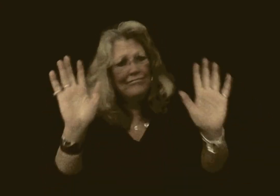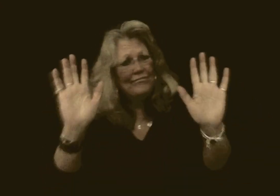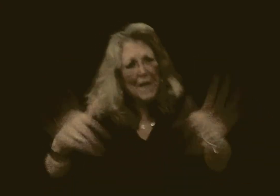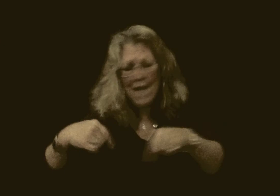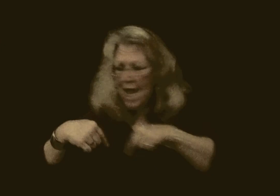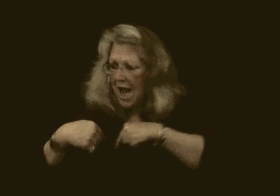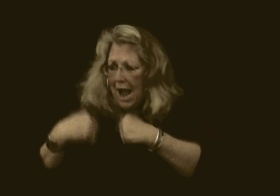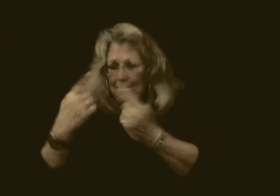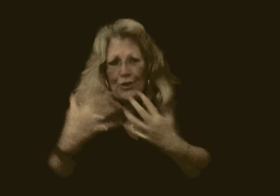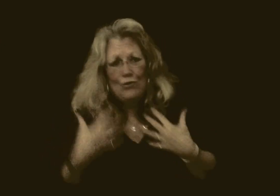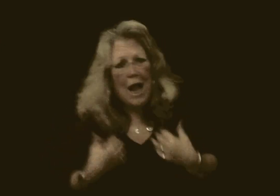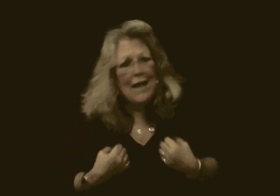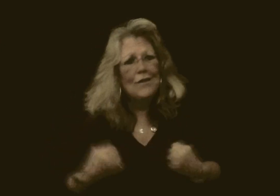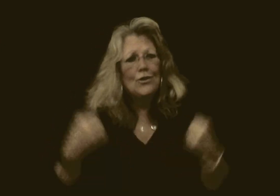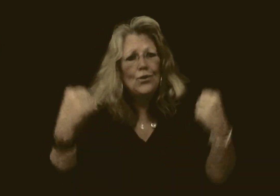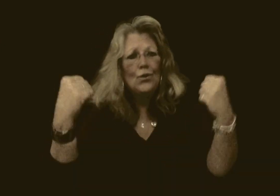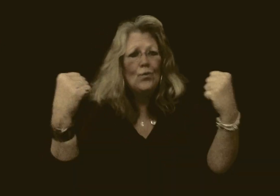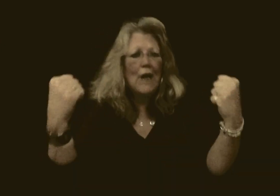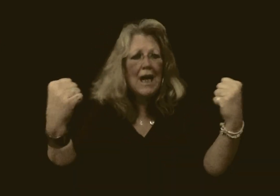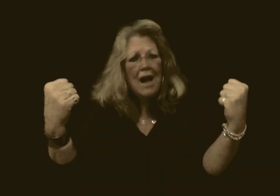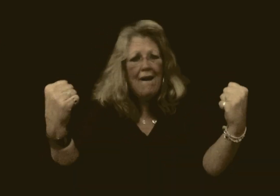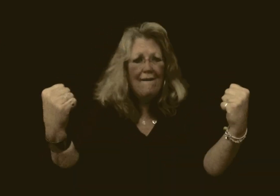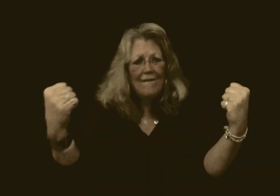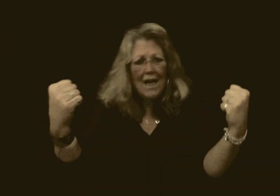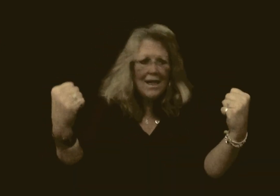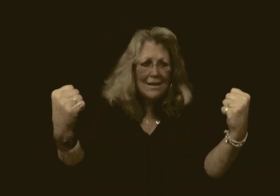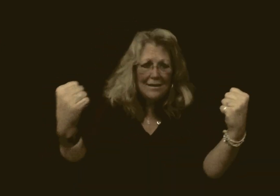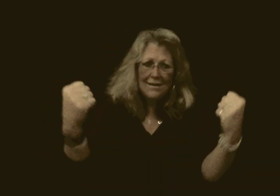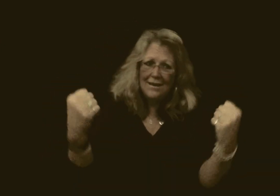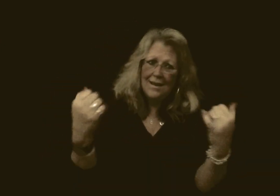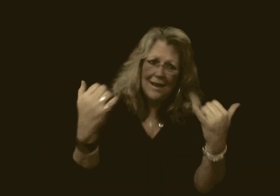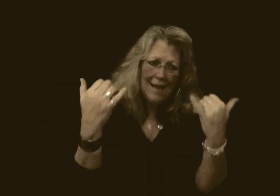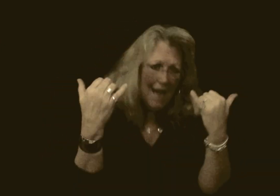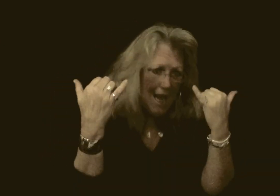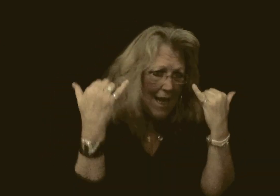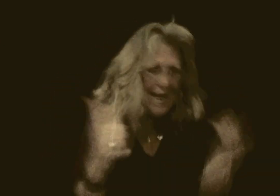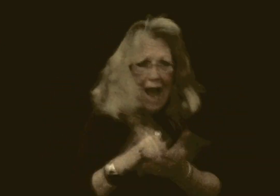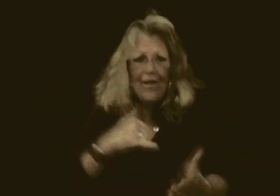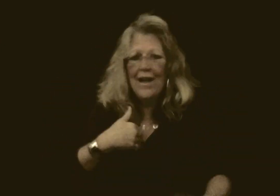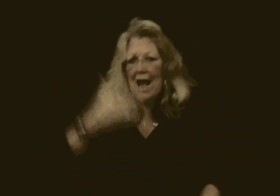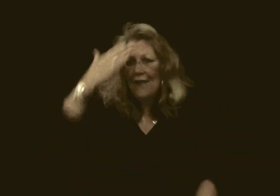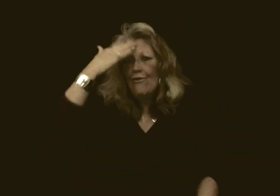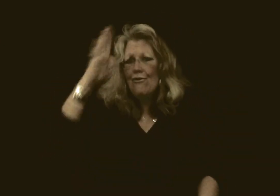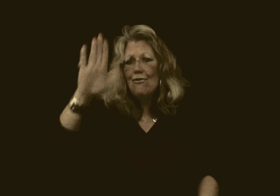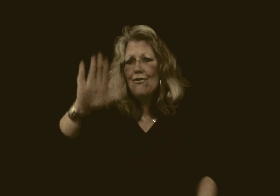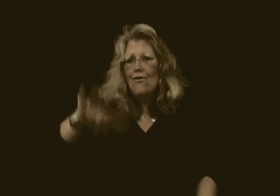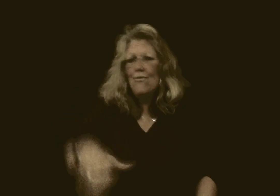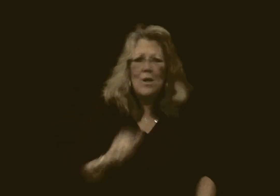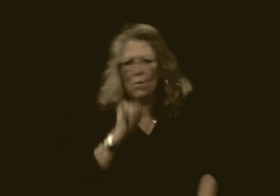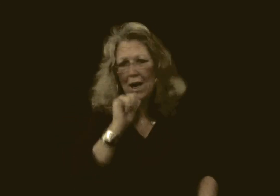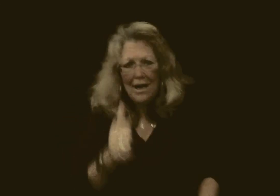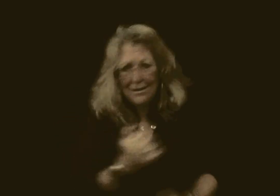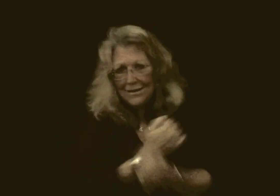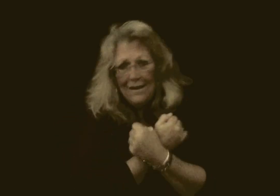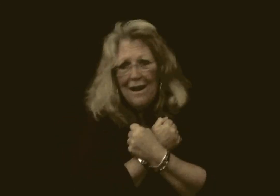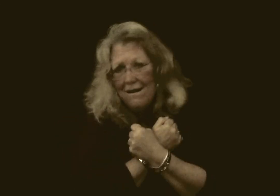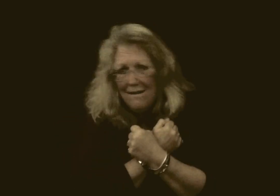I've got time to look up Now that I know it was enough